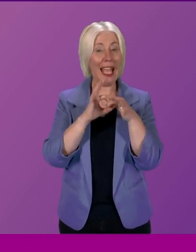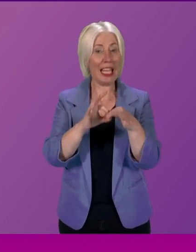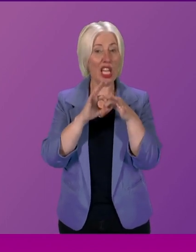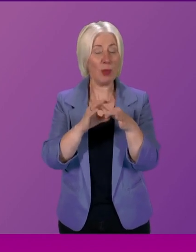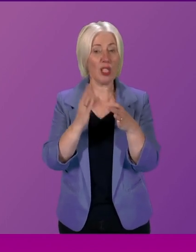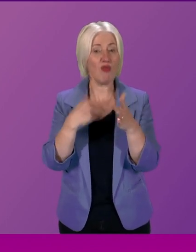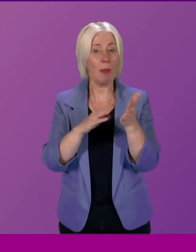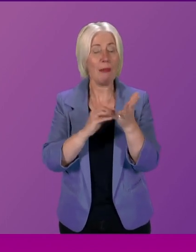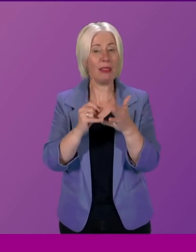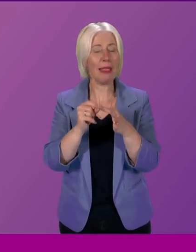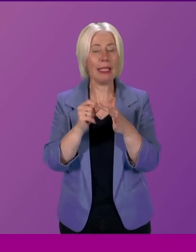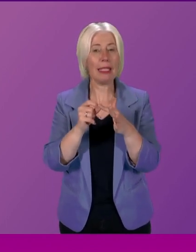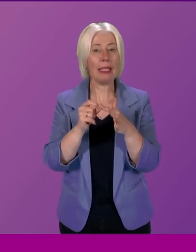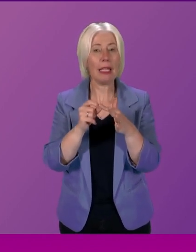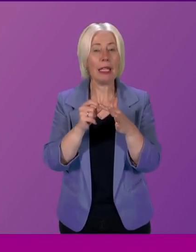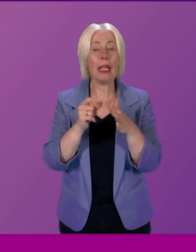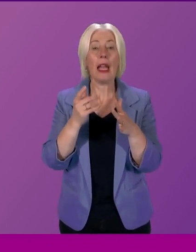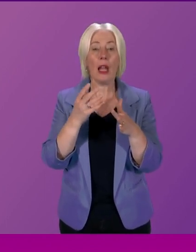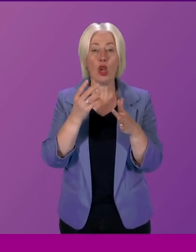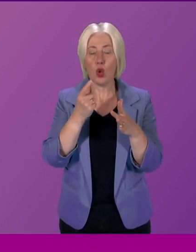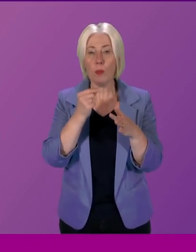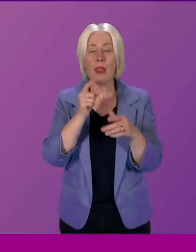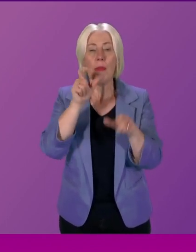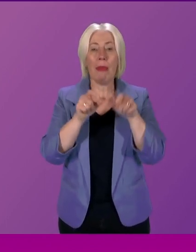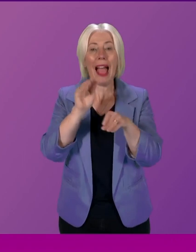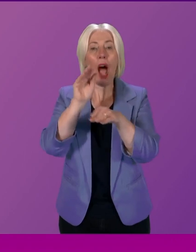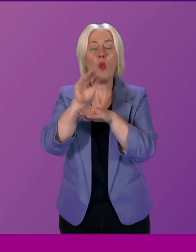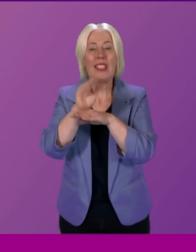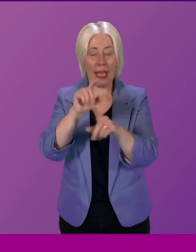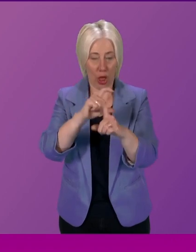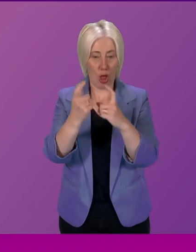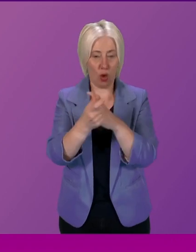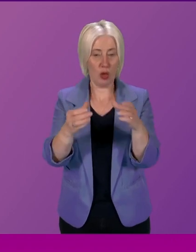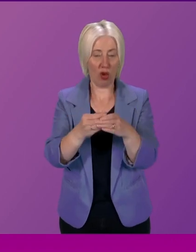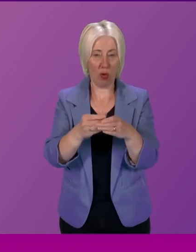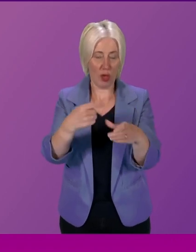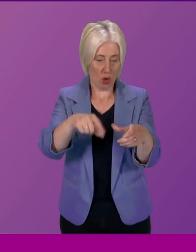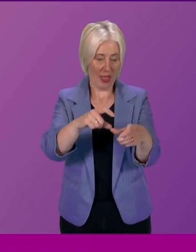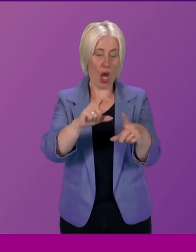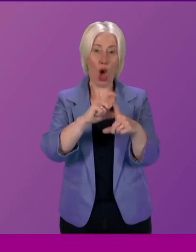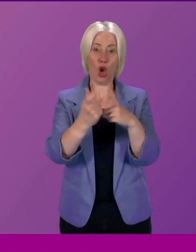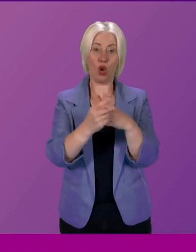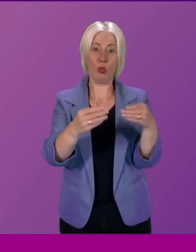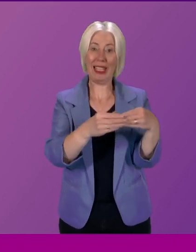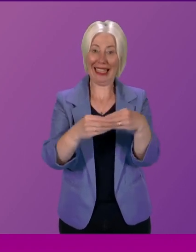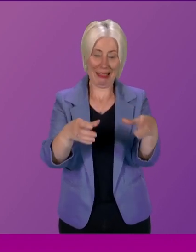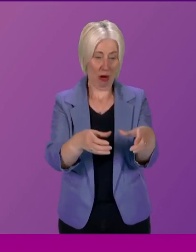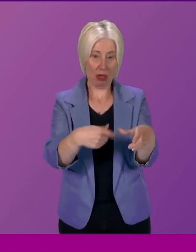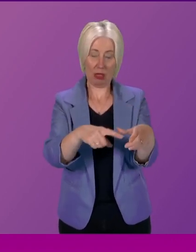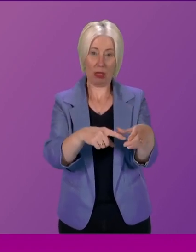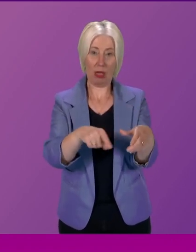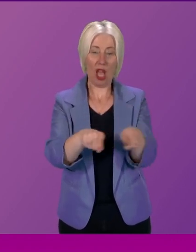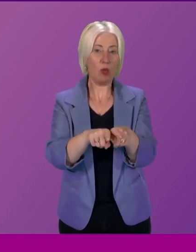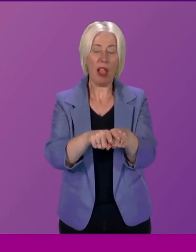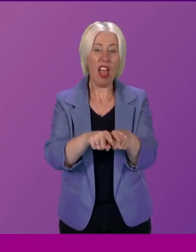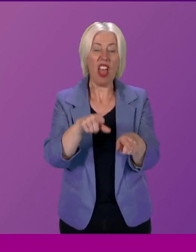doesn't exclude people that are out with community groups because sometimes who appear to be community leaders also do not actually represent